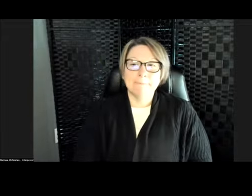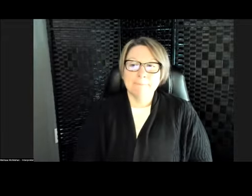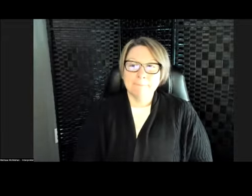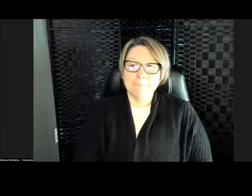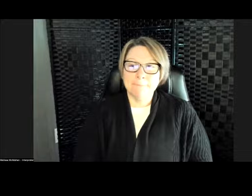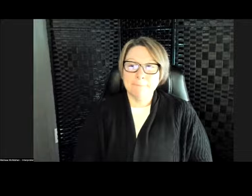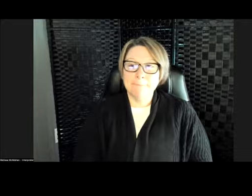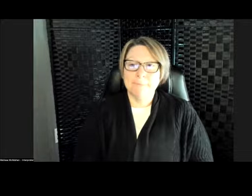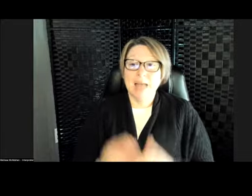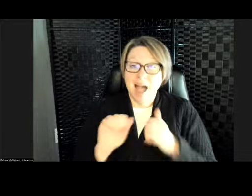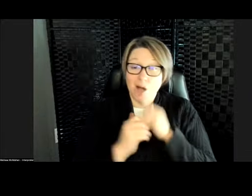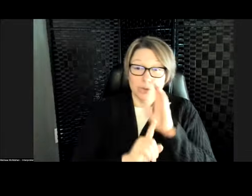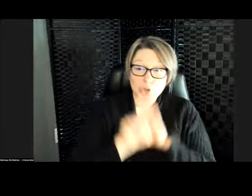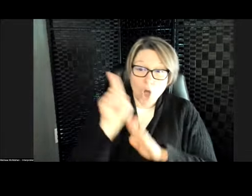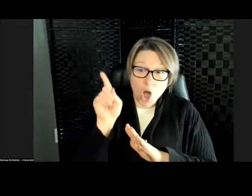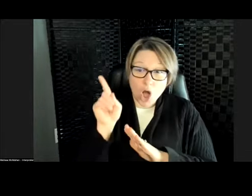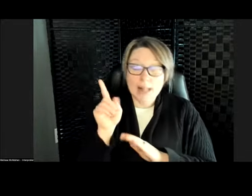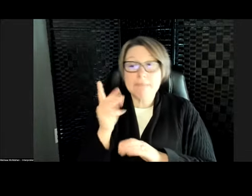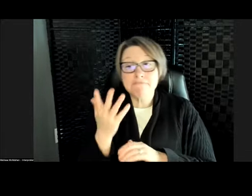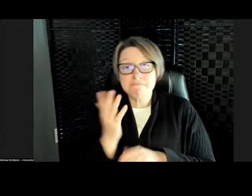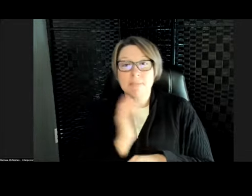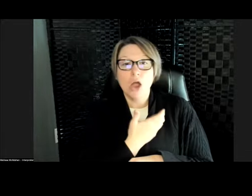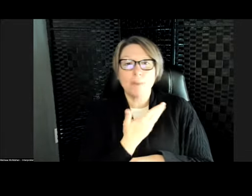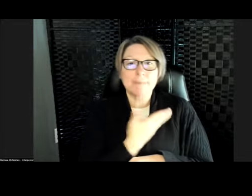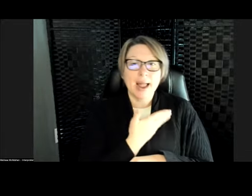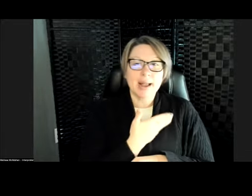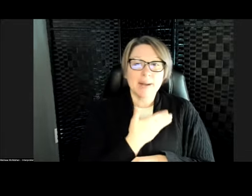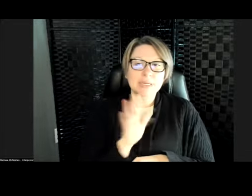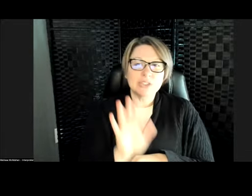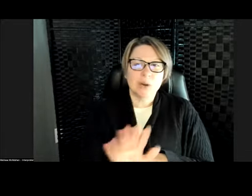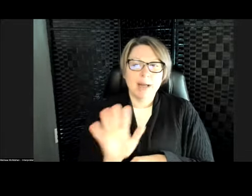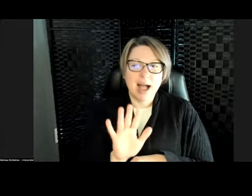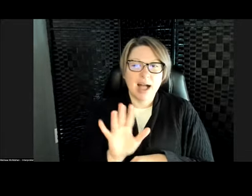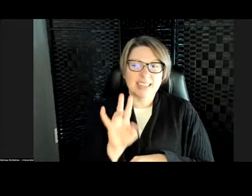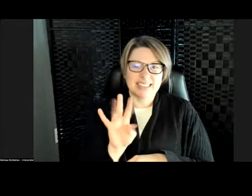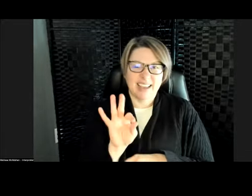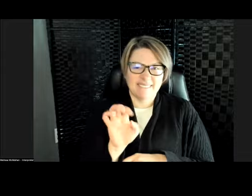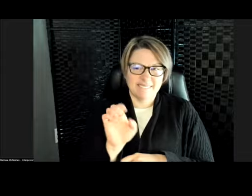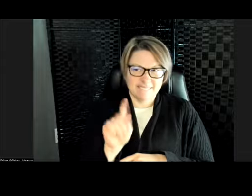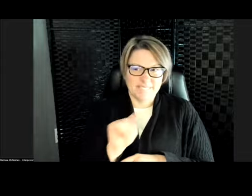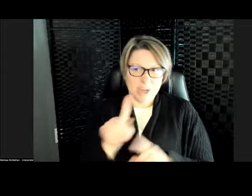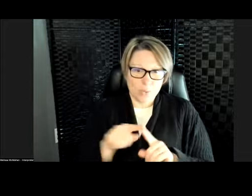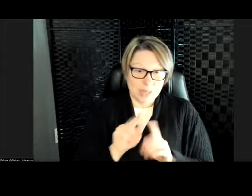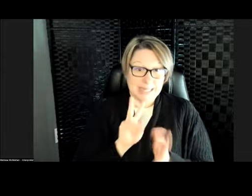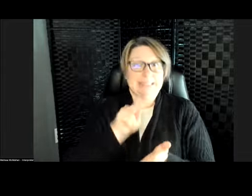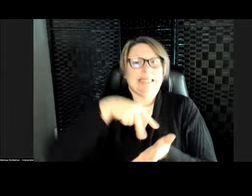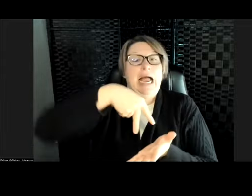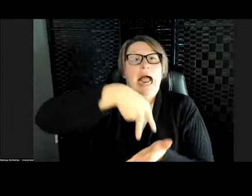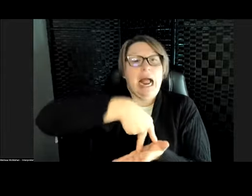tall are they? Our babies are about seven feet tall when they stand on their hind legs. So they're already taller